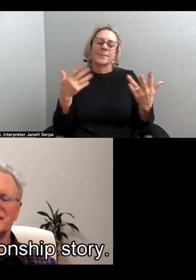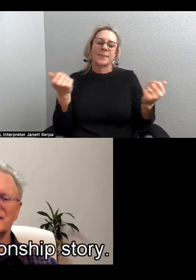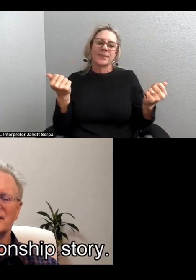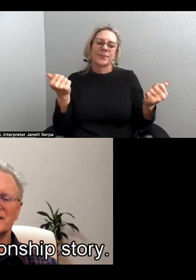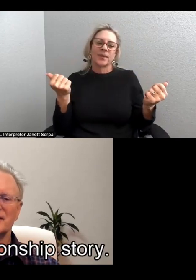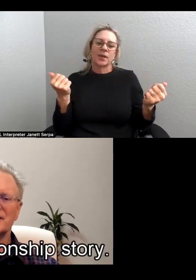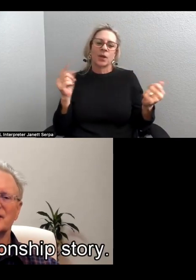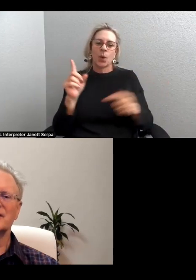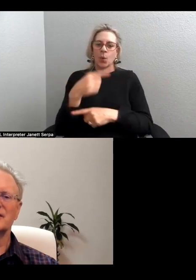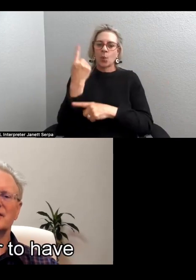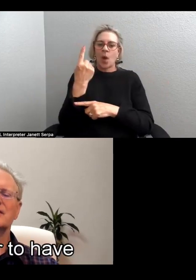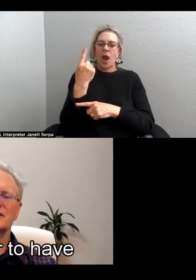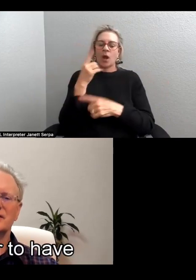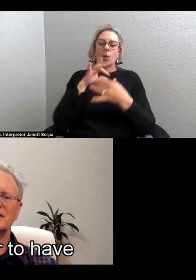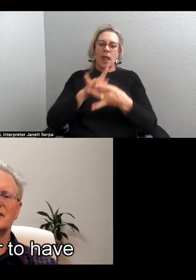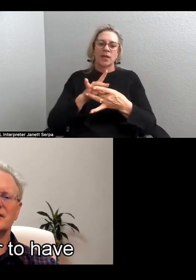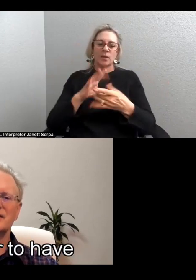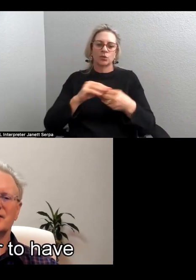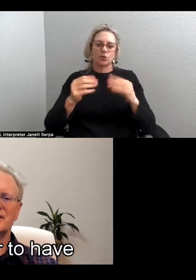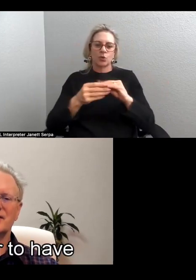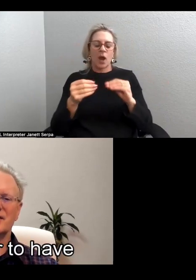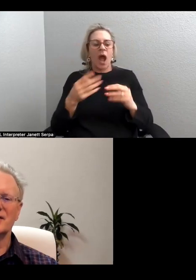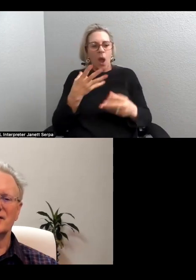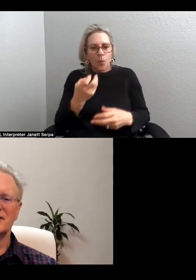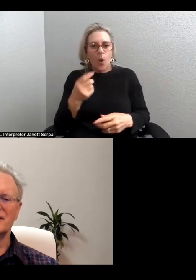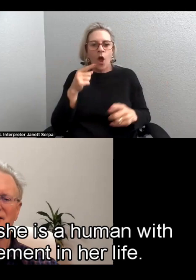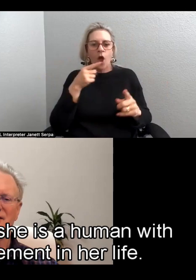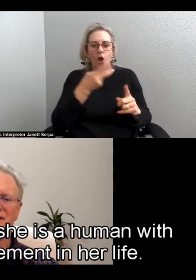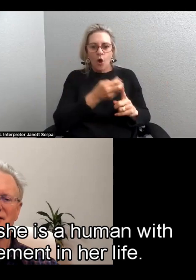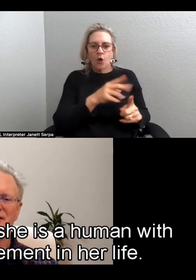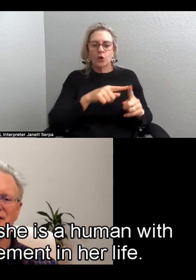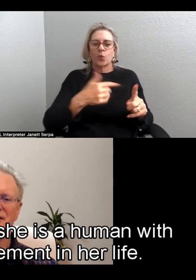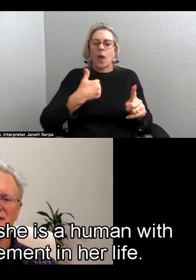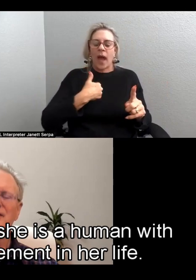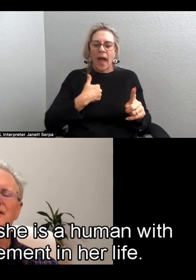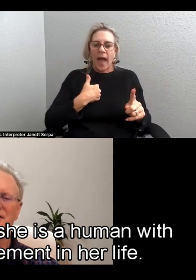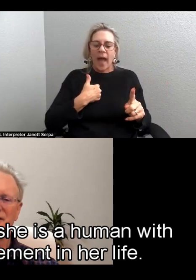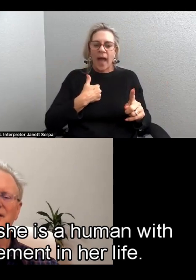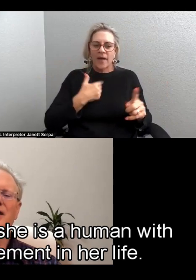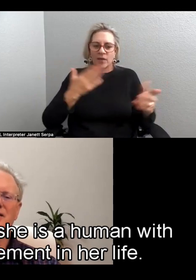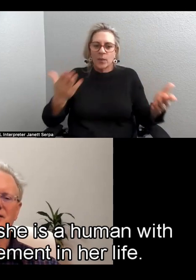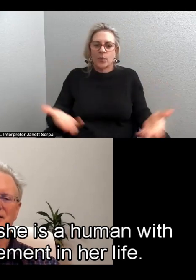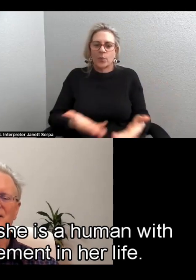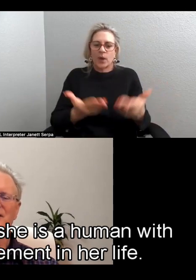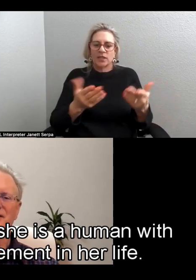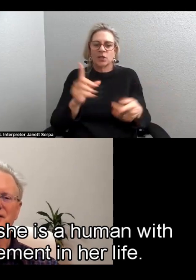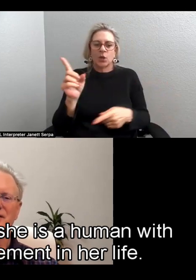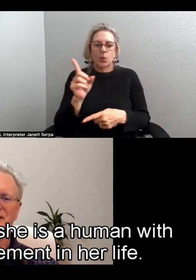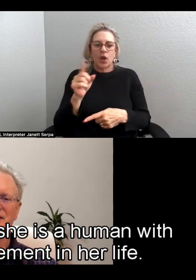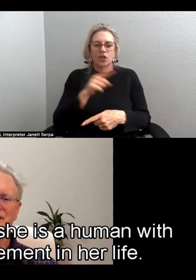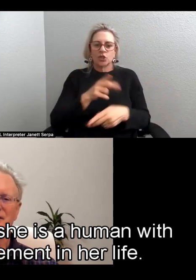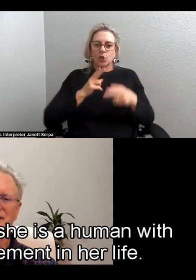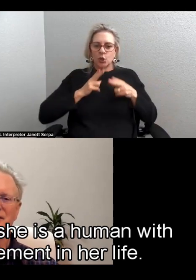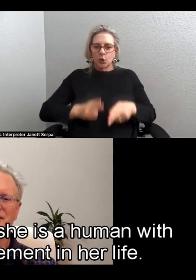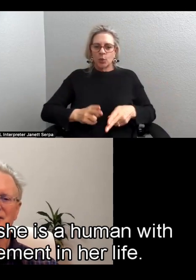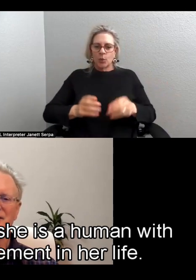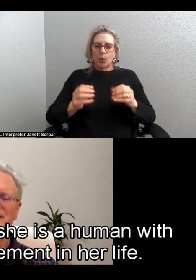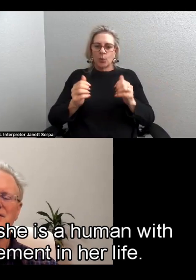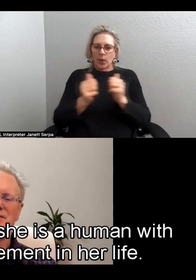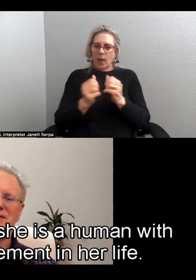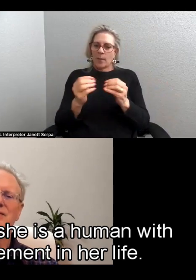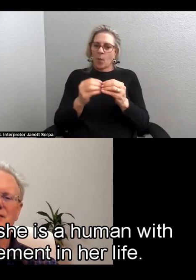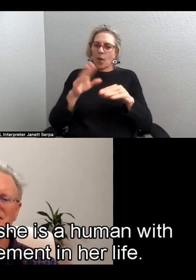single relationship story. I want her to have a presence where she is a human with more than one